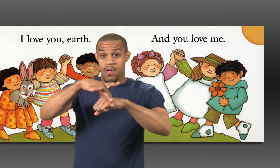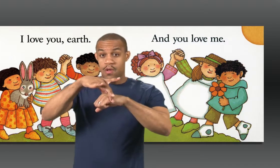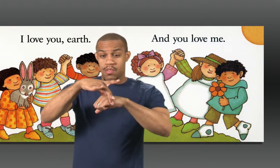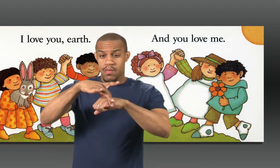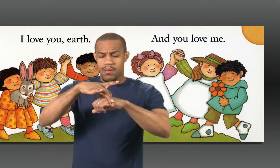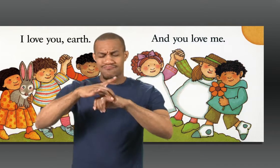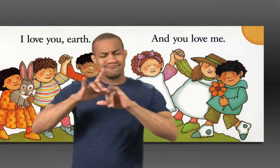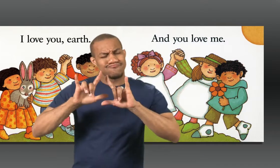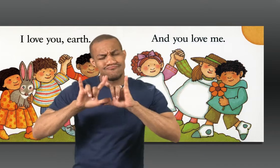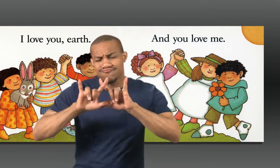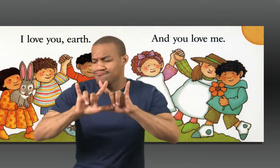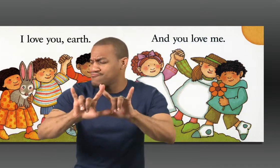I love you, Earth.